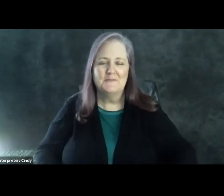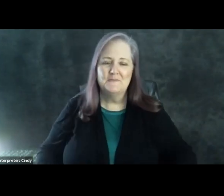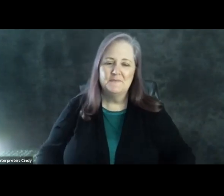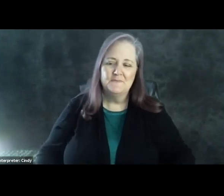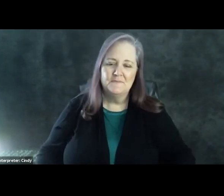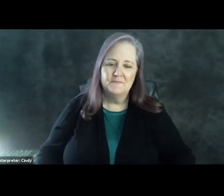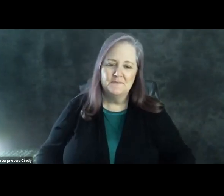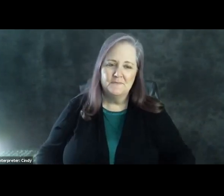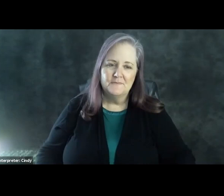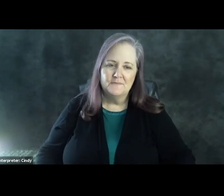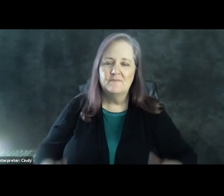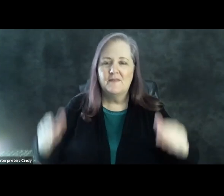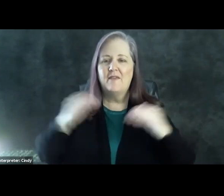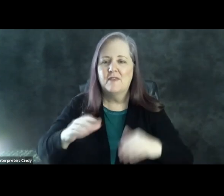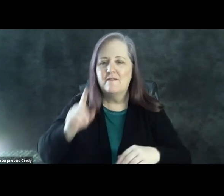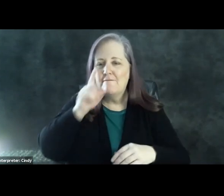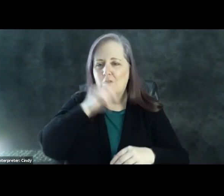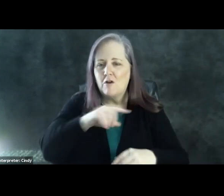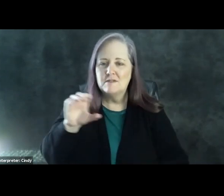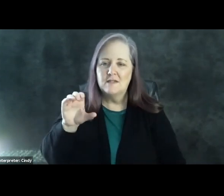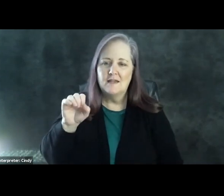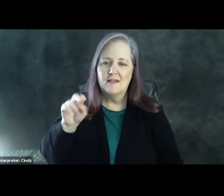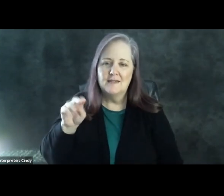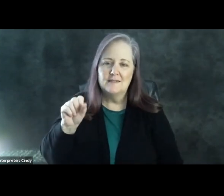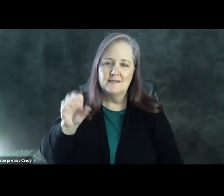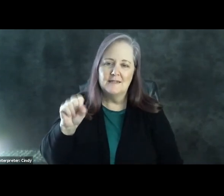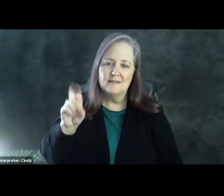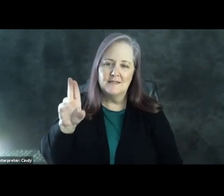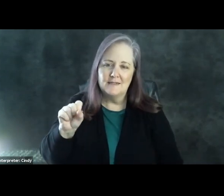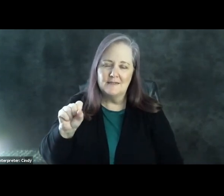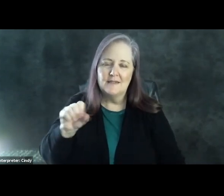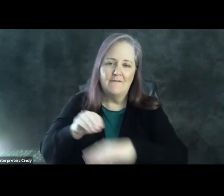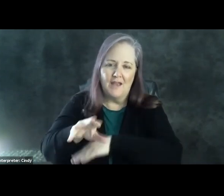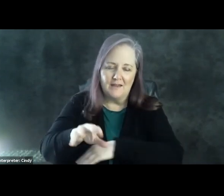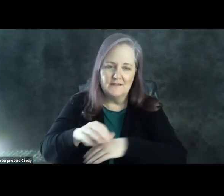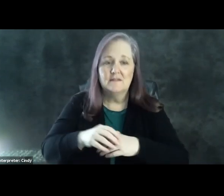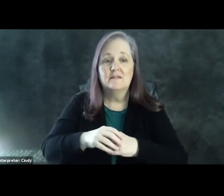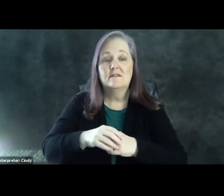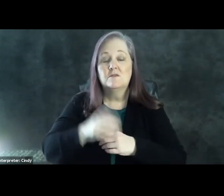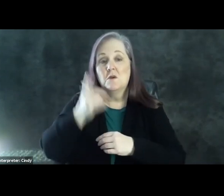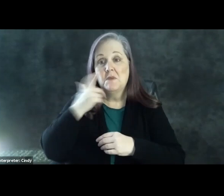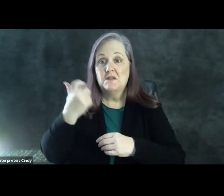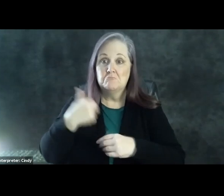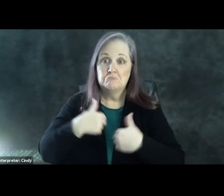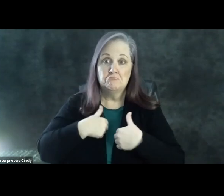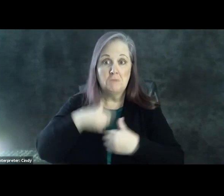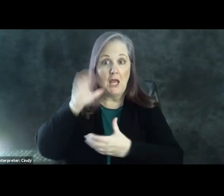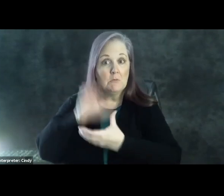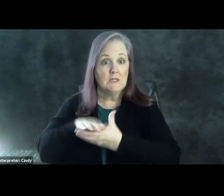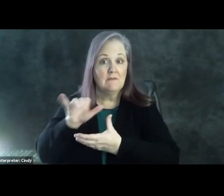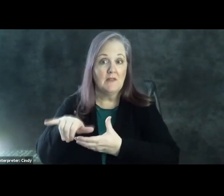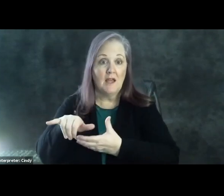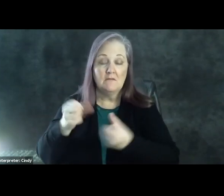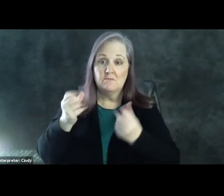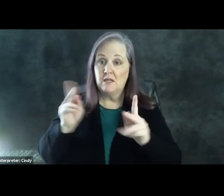the false consensus effect. So we have this tendency to believe that since we believe something and many